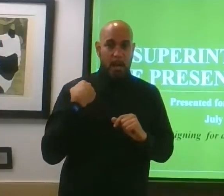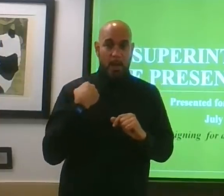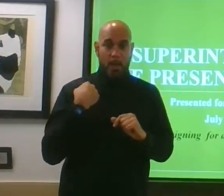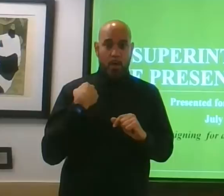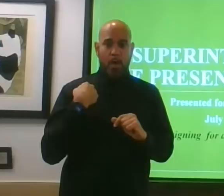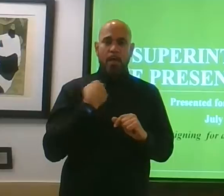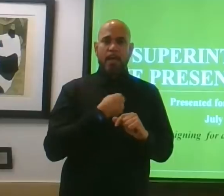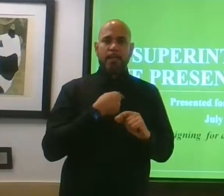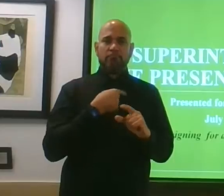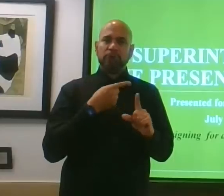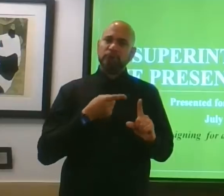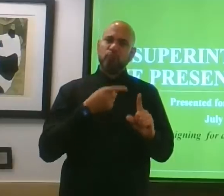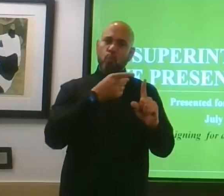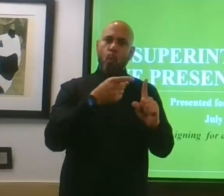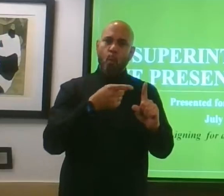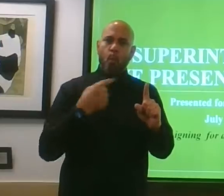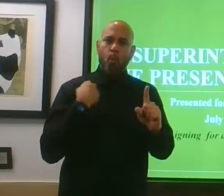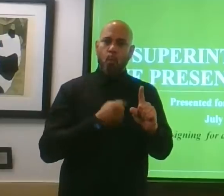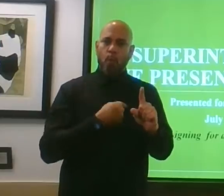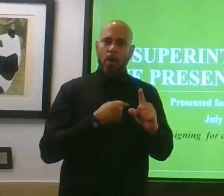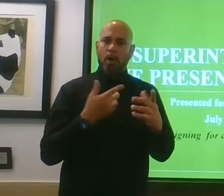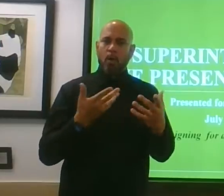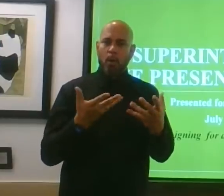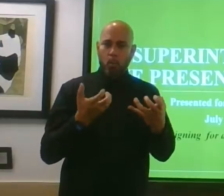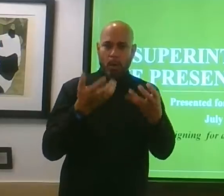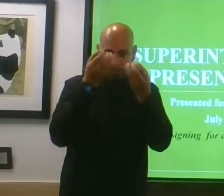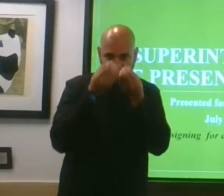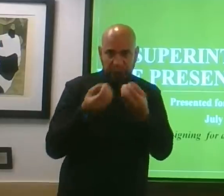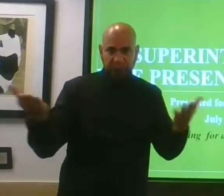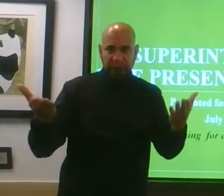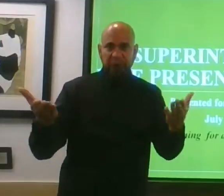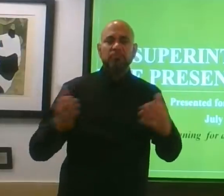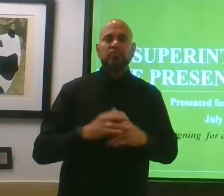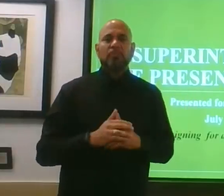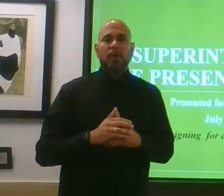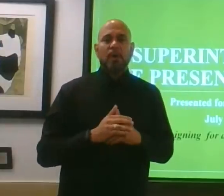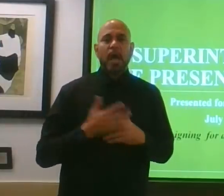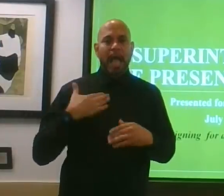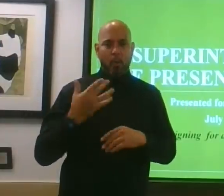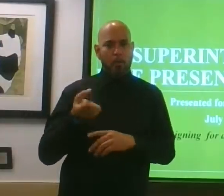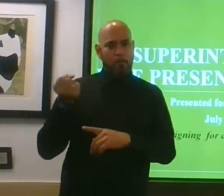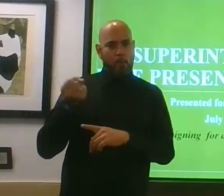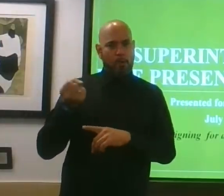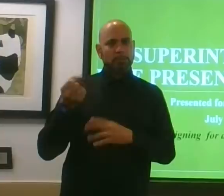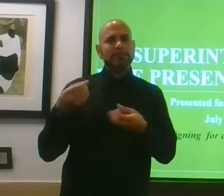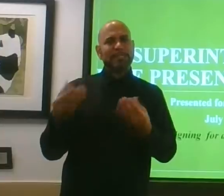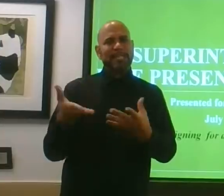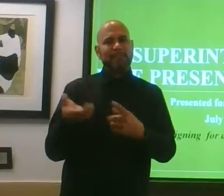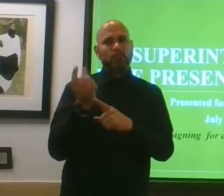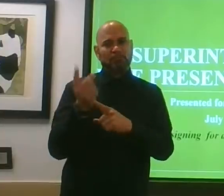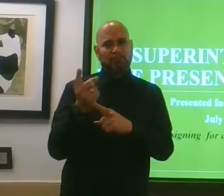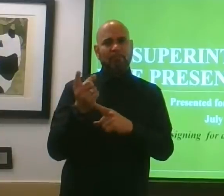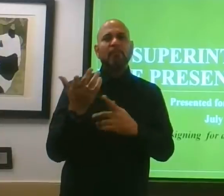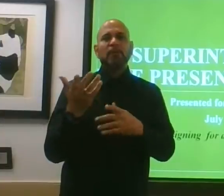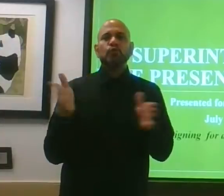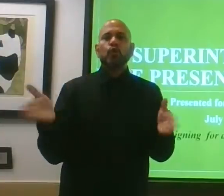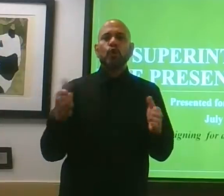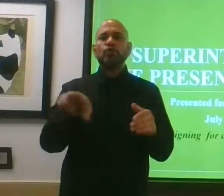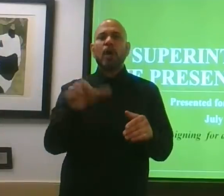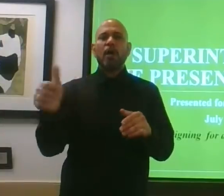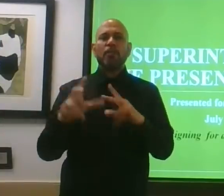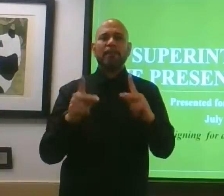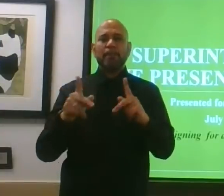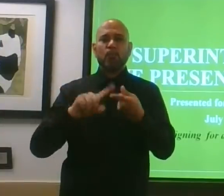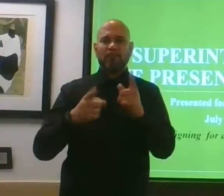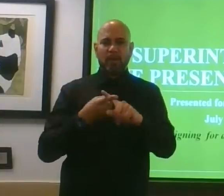we're headed in and the information that we're sharing. So again, I'll pause here to give you a second to encourage others to